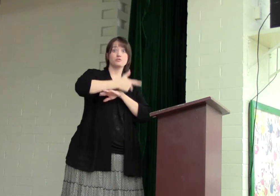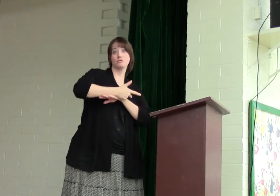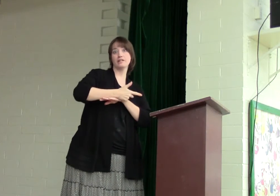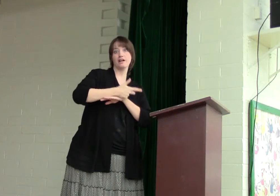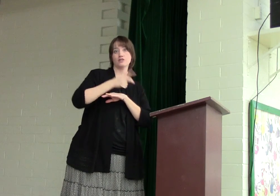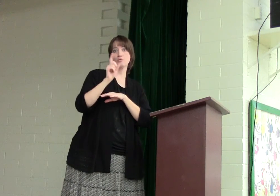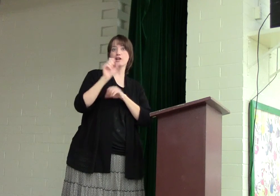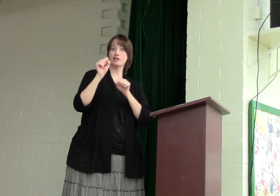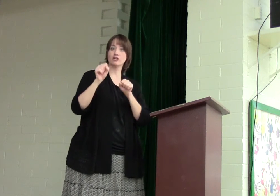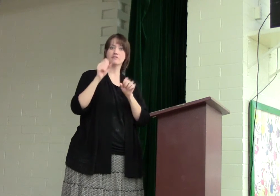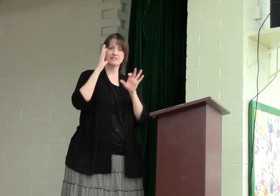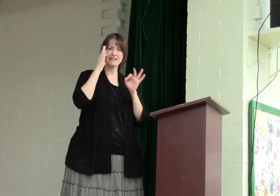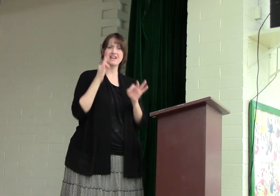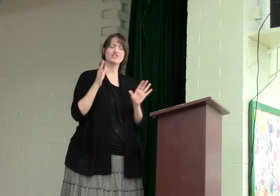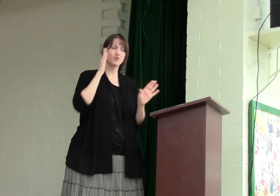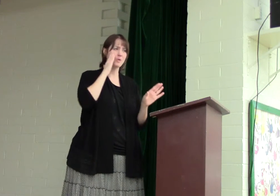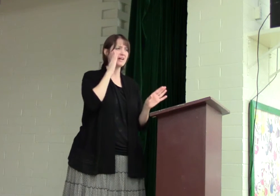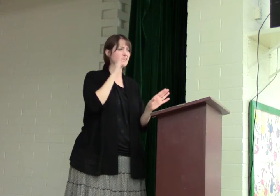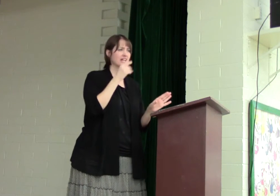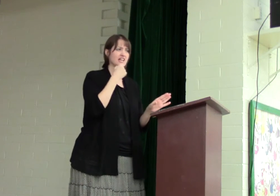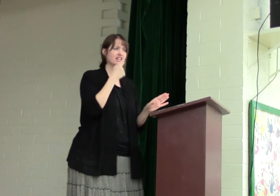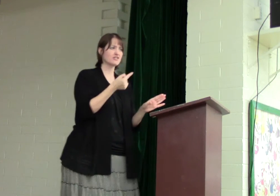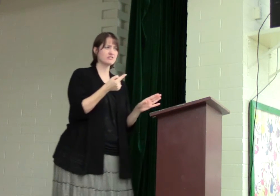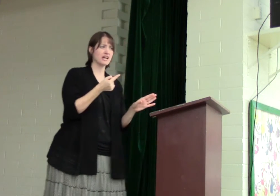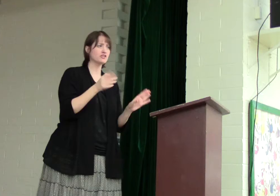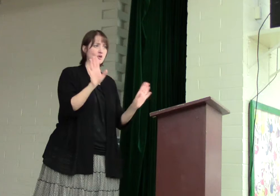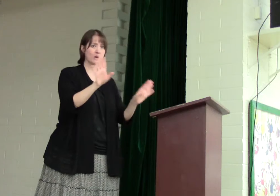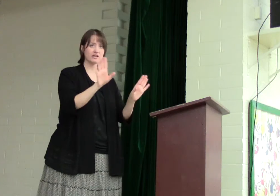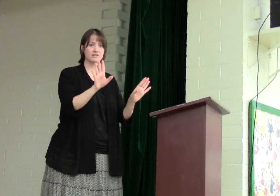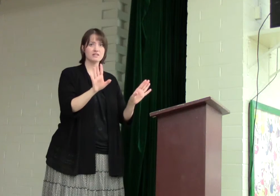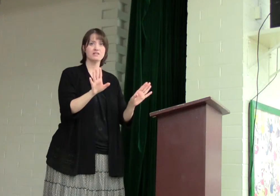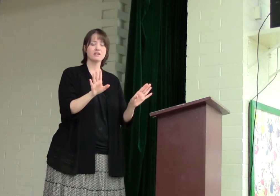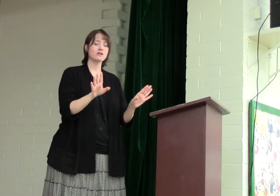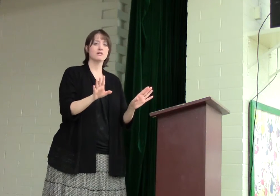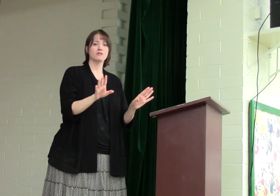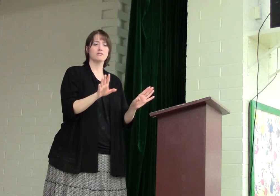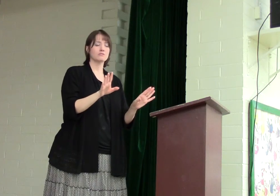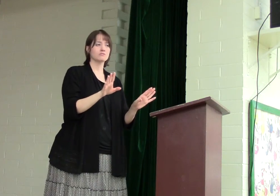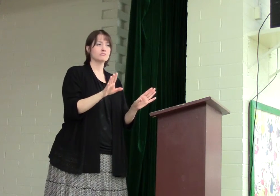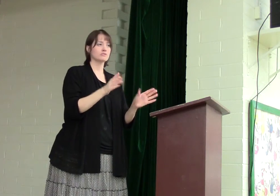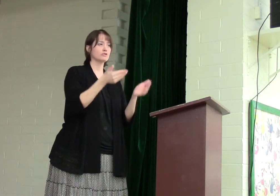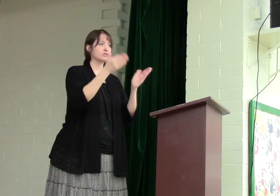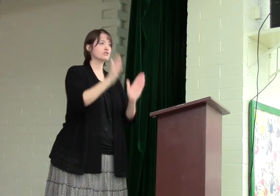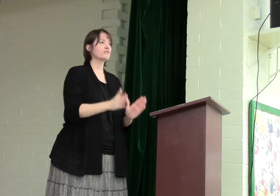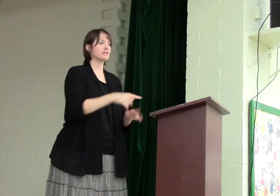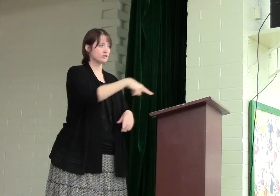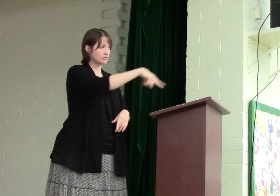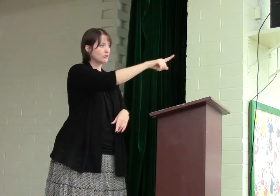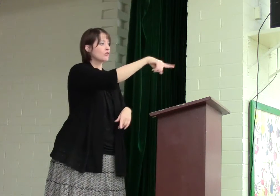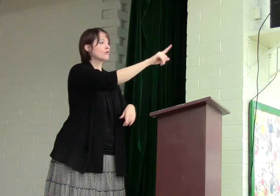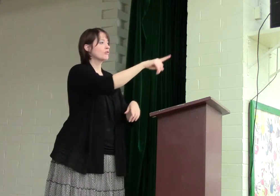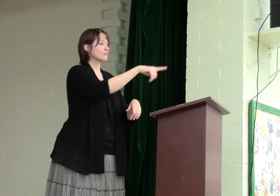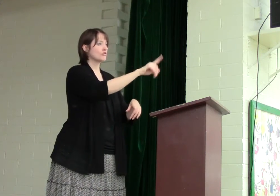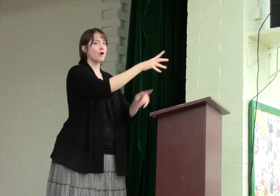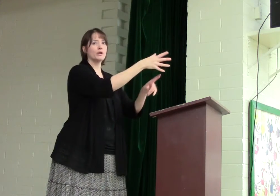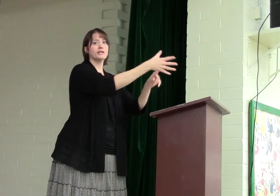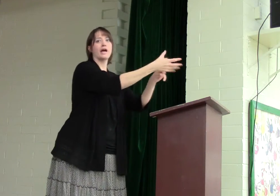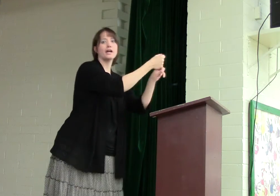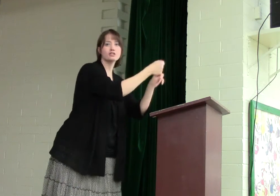three days where he could have decided, you know what, he could have said, you know what, to a servant, go and catch